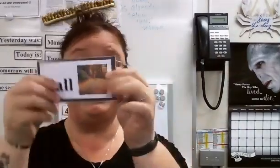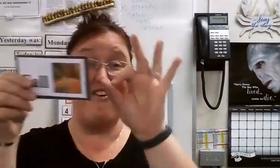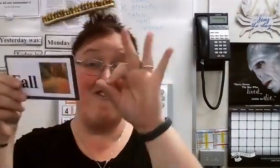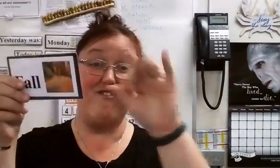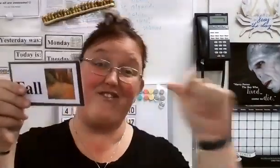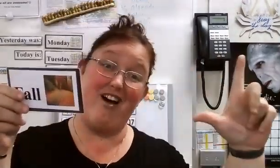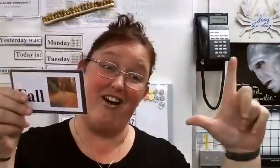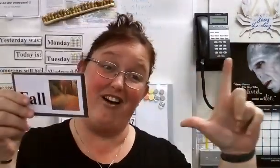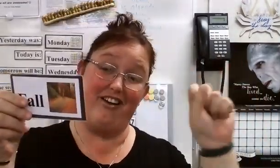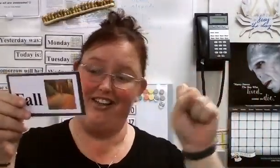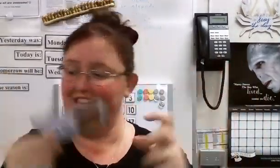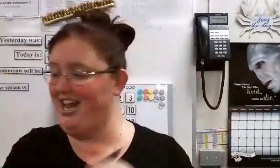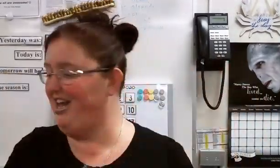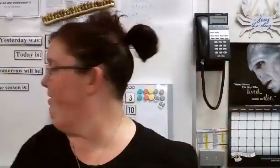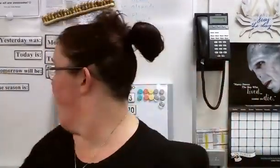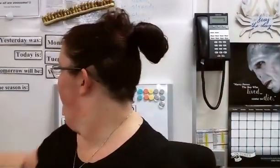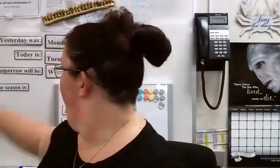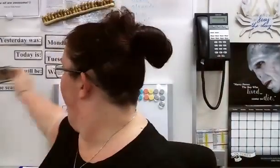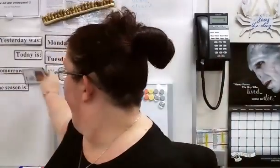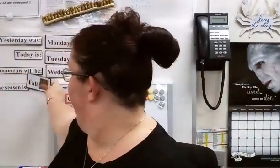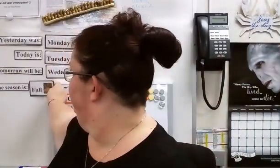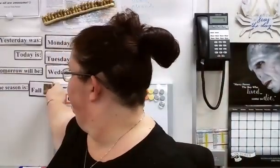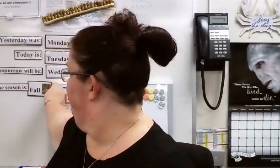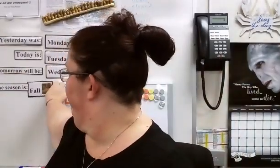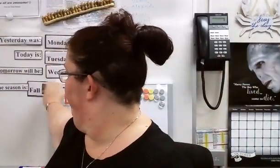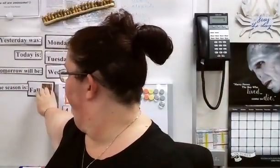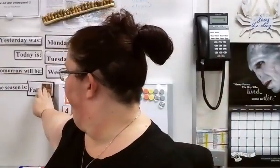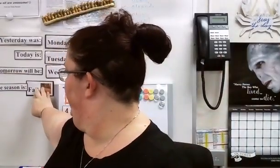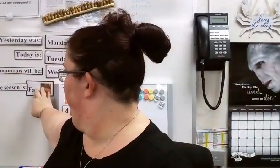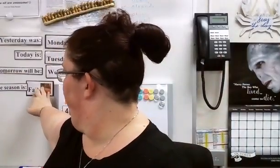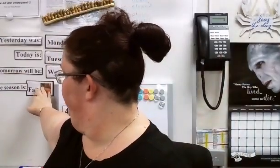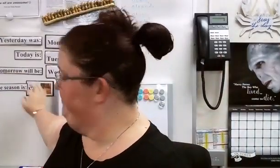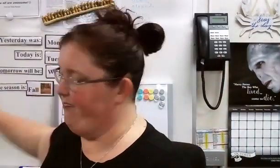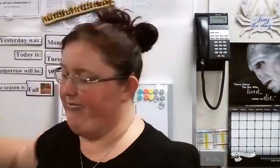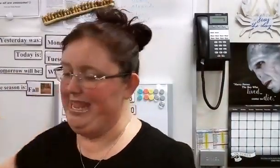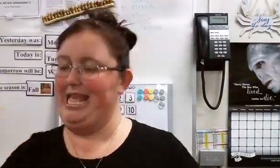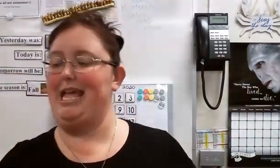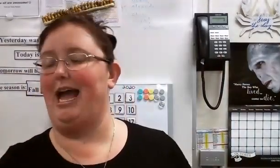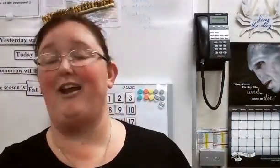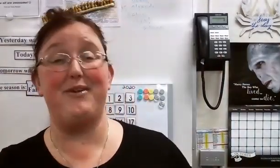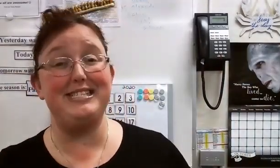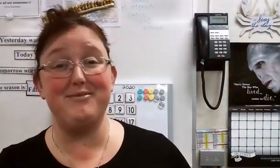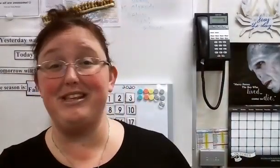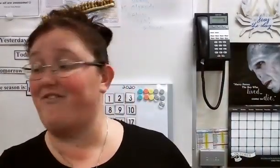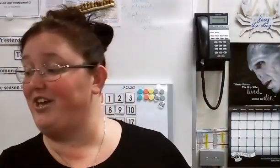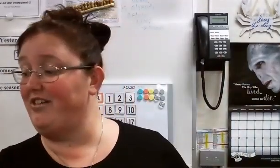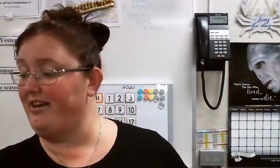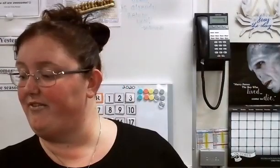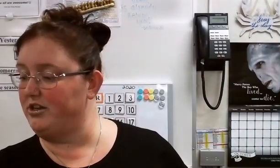It's fall. Yeah, we're in the season of fall. And although it doesn't really feel like fall